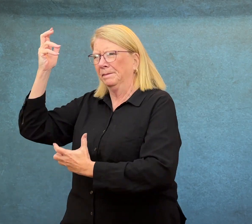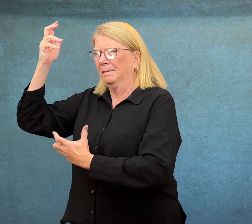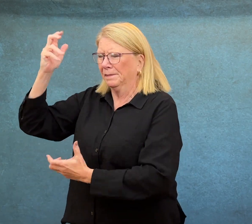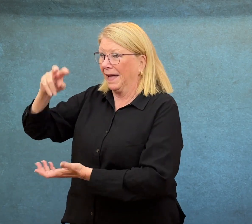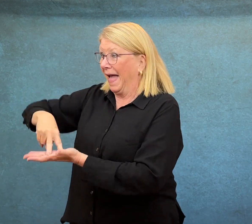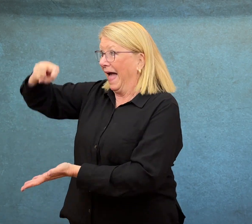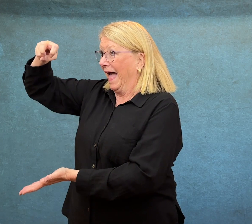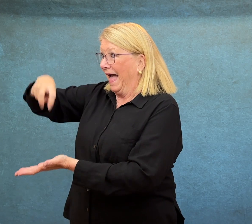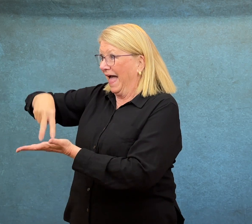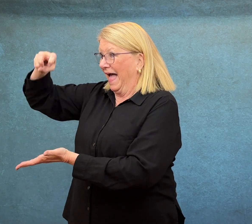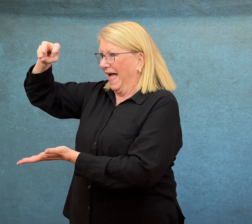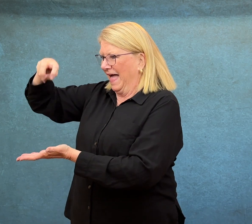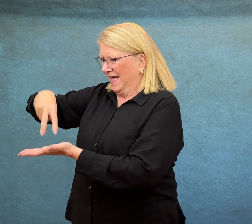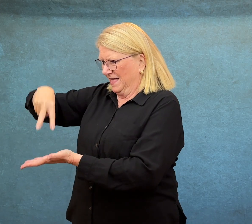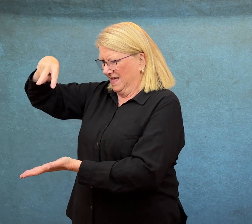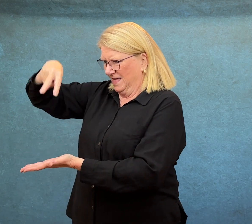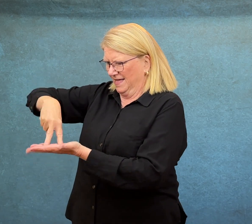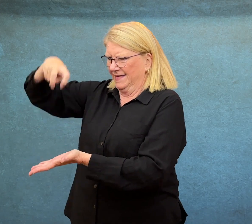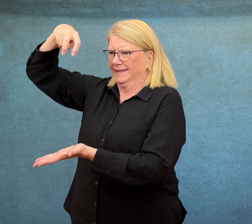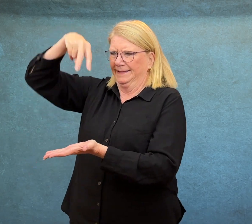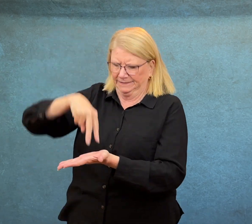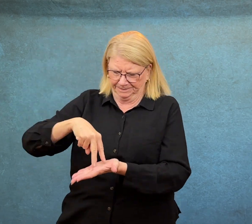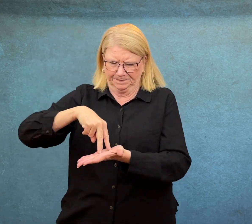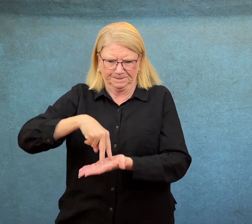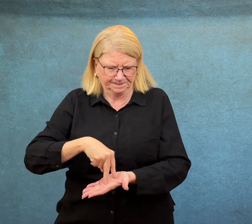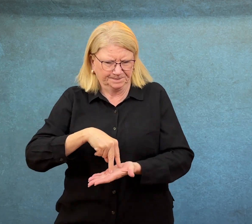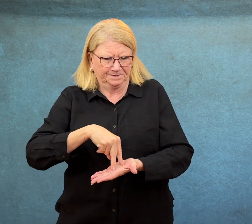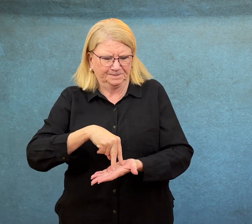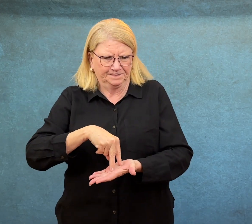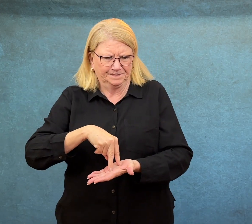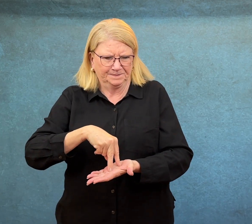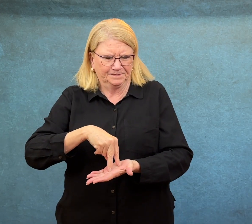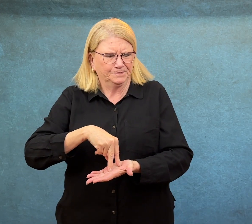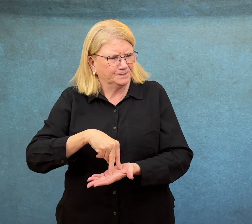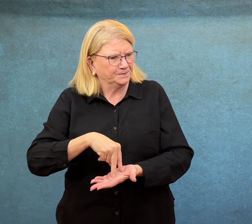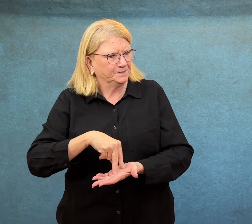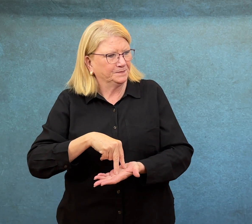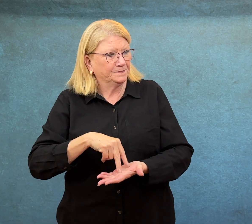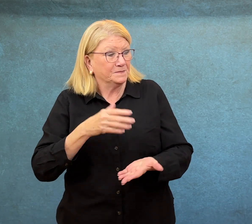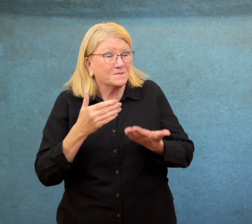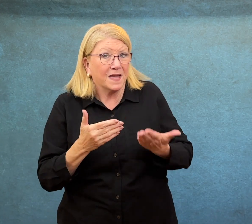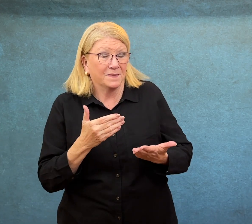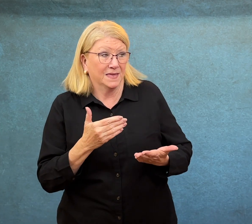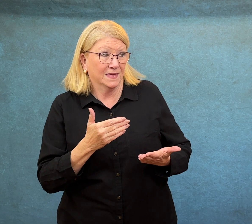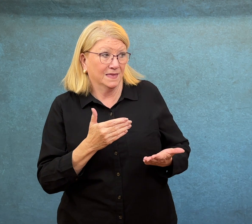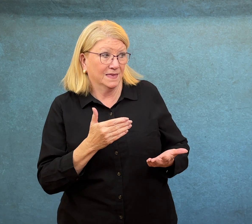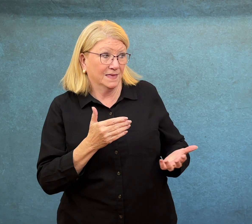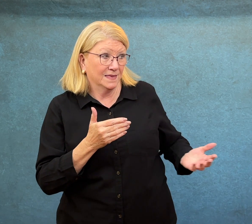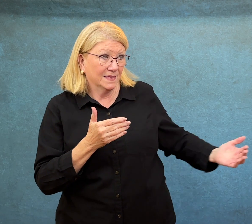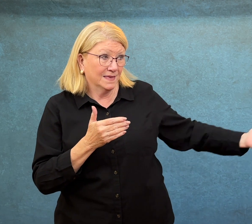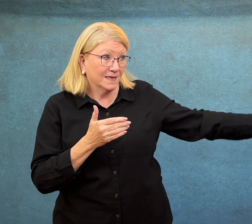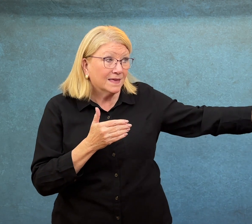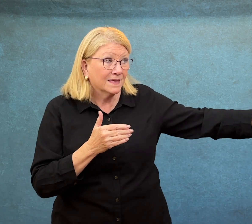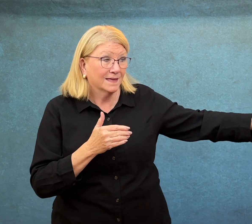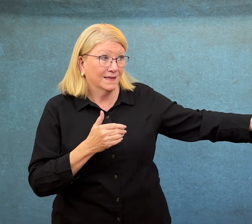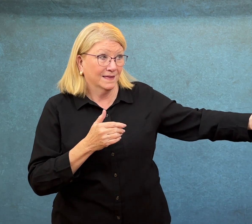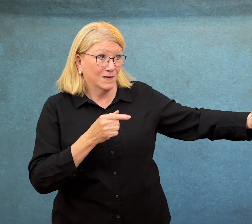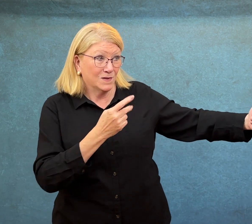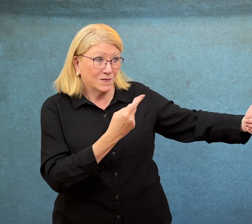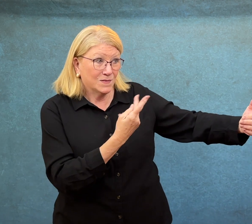And I get too tangled to just simply whisper. Maybe I can move